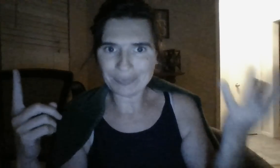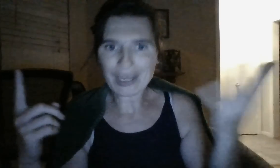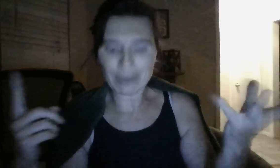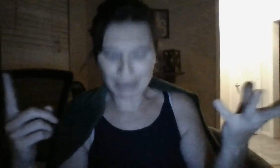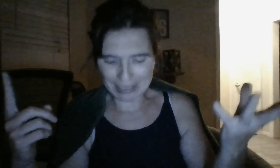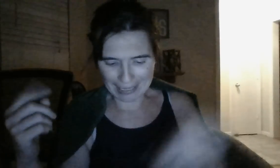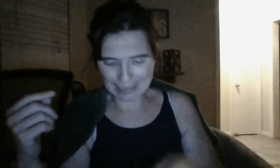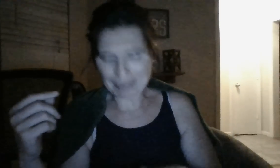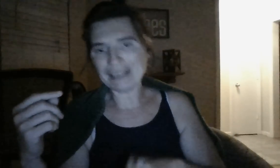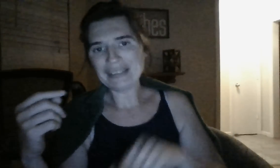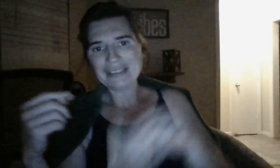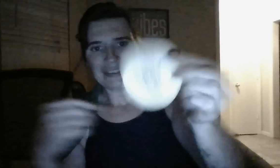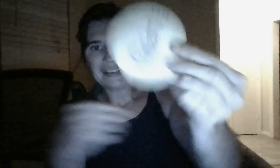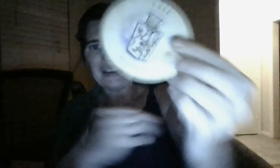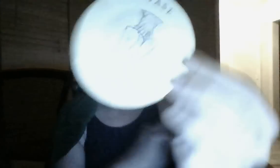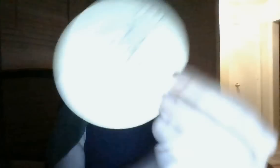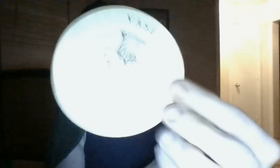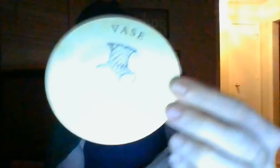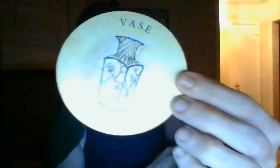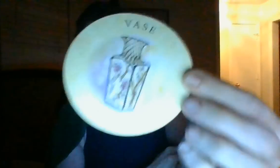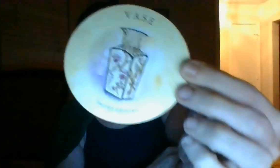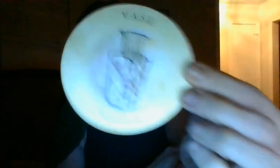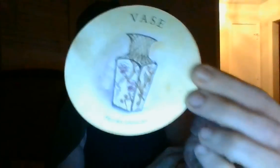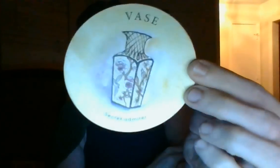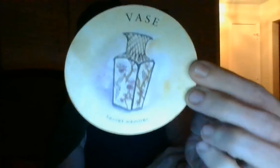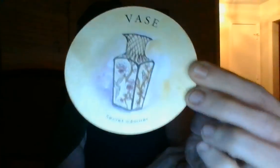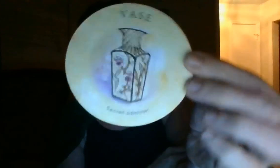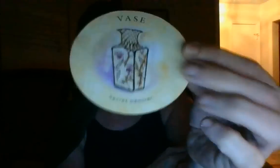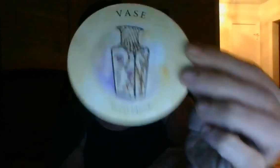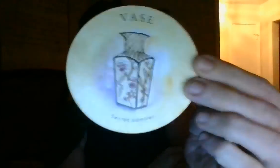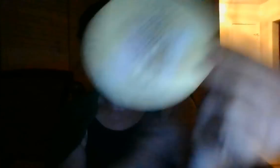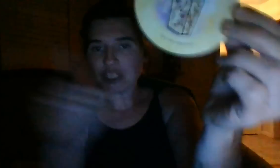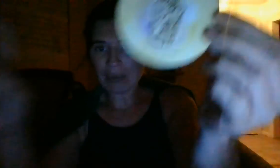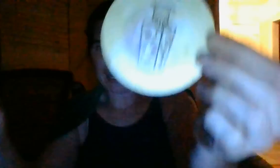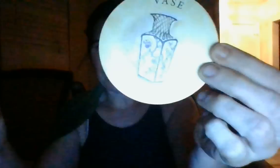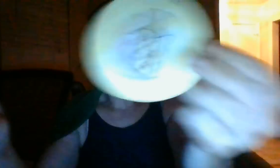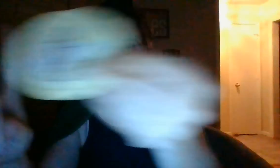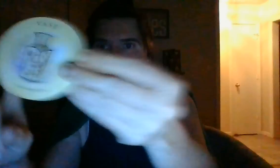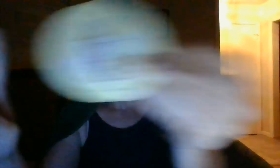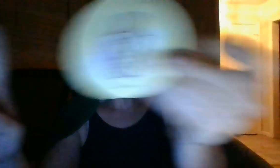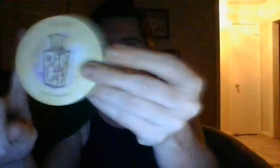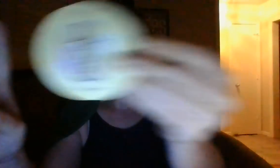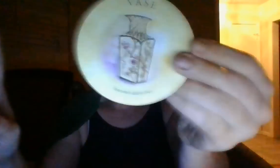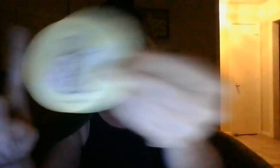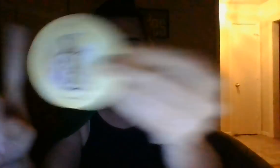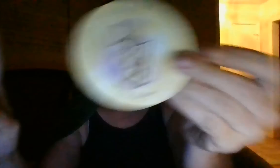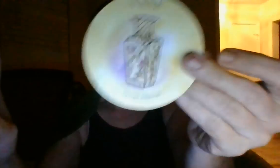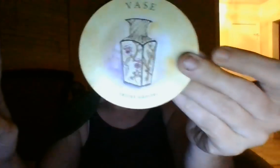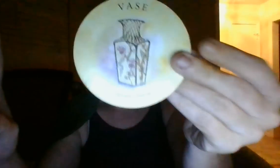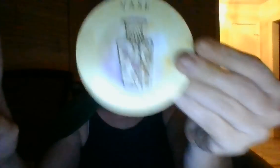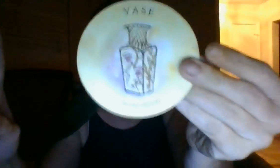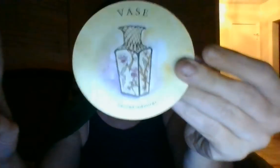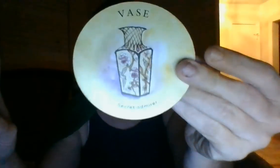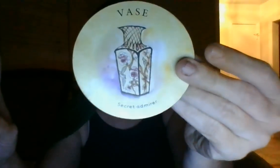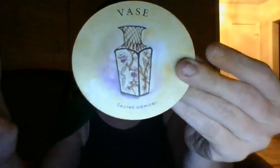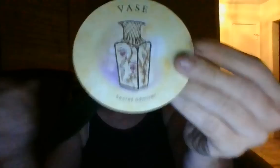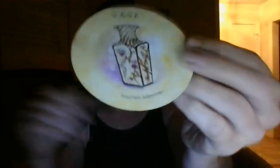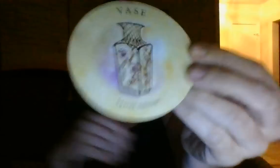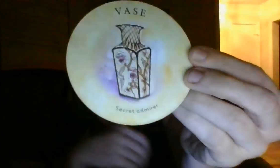Oh, that resonates. But, somebody admires you, ma'am. Somebody, I think it's you. Somebody admires you, ma'am. And,